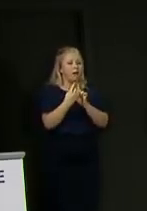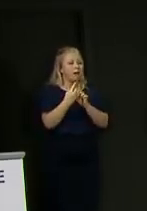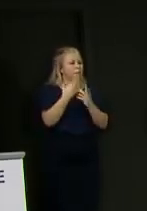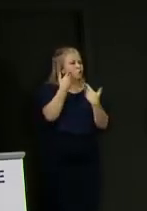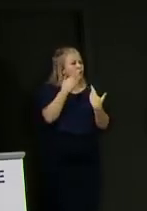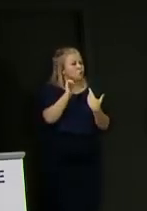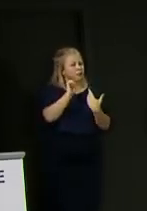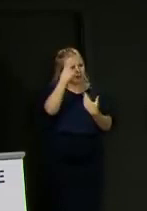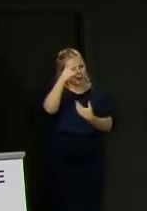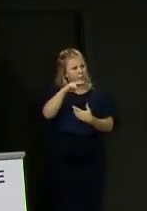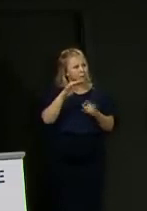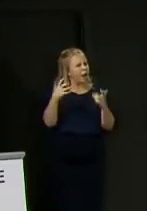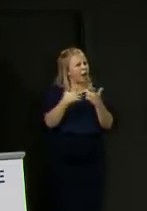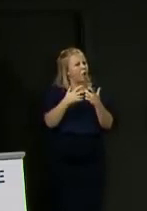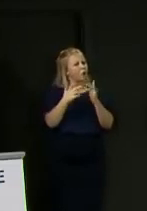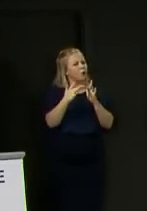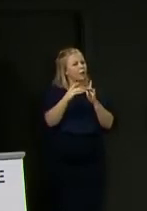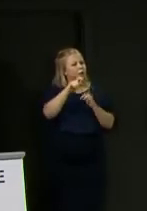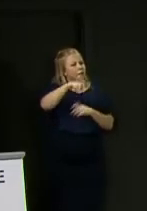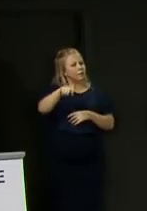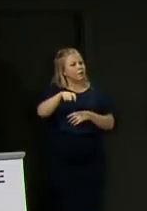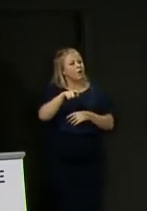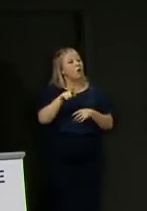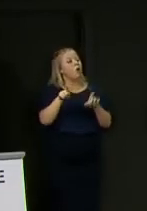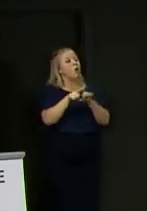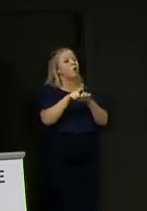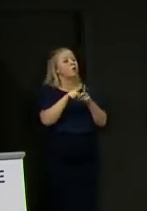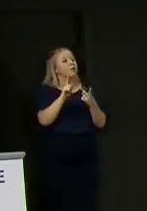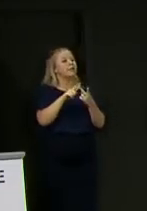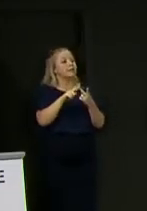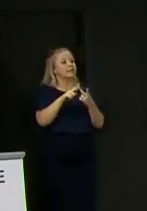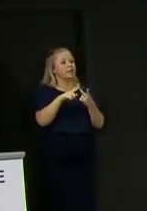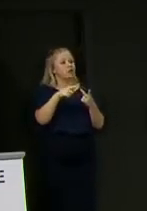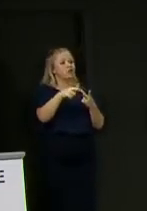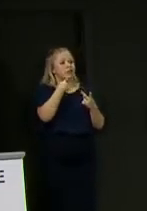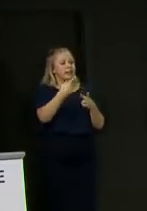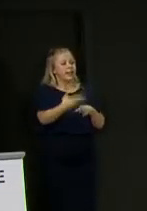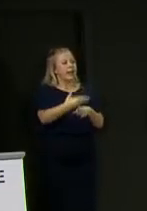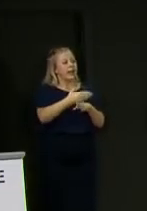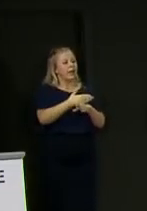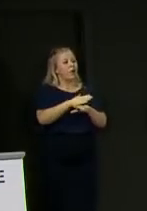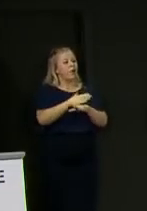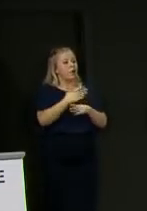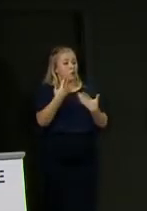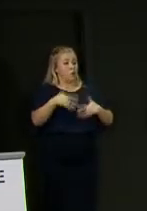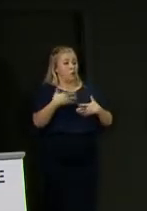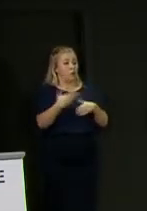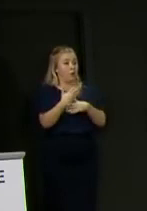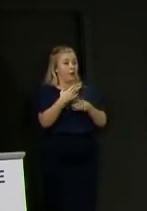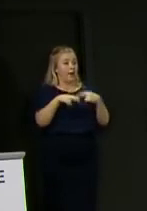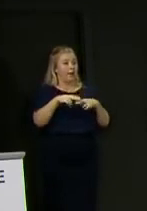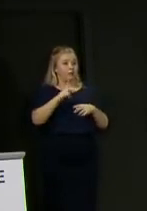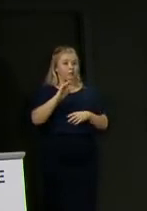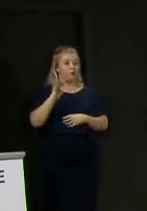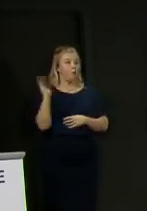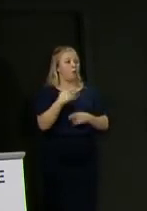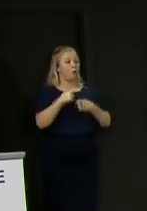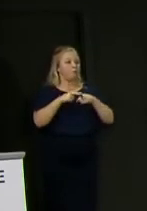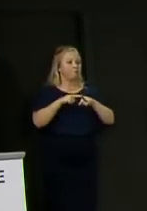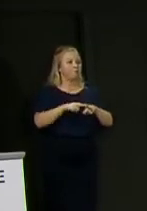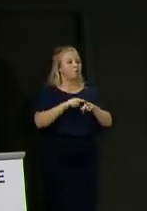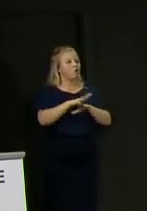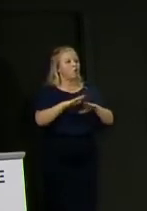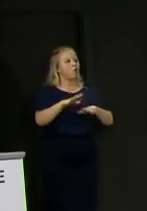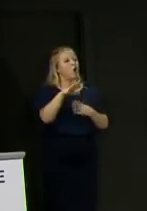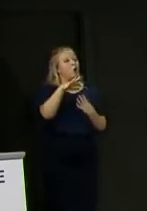knowing who they are how do you contact those people and secondly you said earlier that it would only work if we all do what was required of us and it cannot be seen as